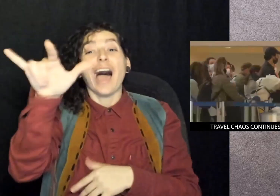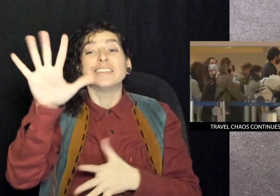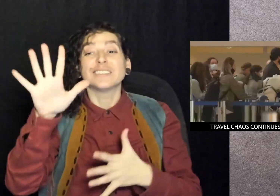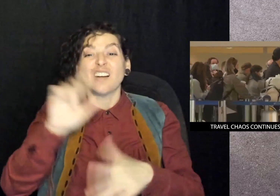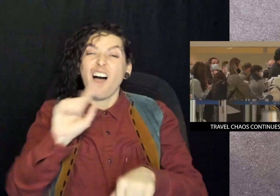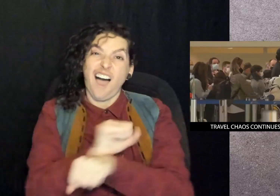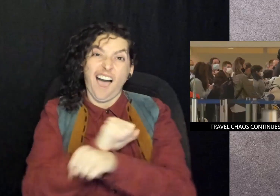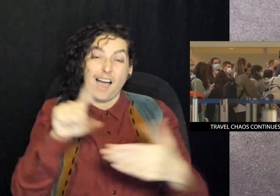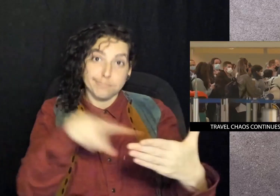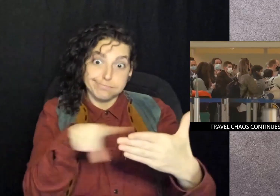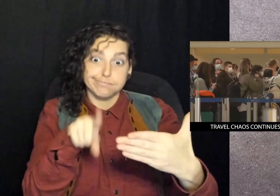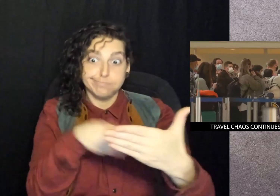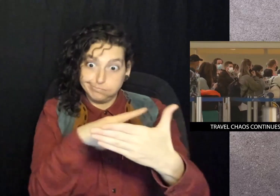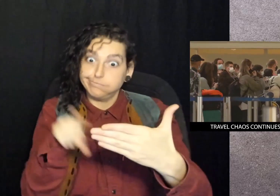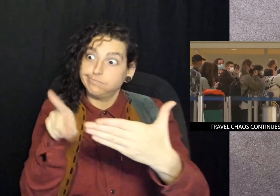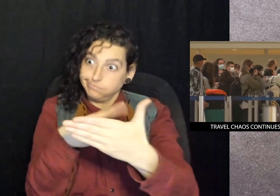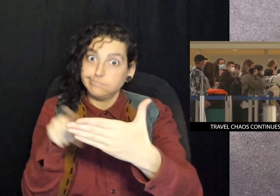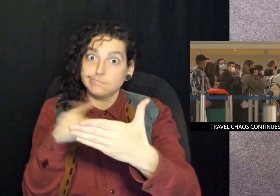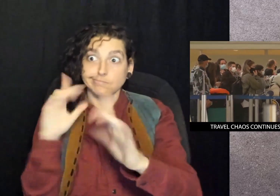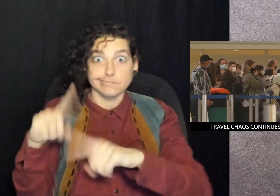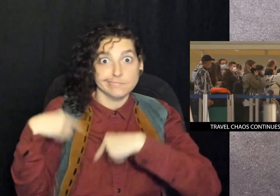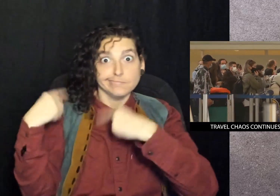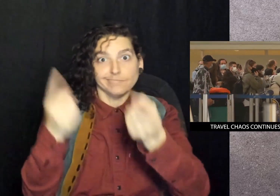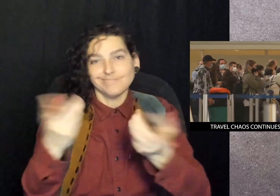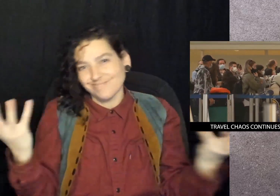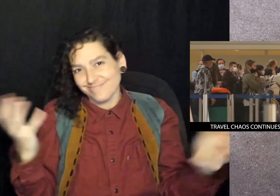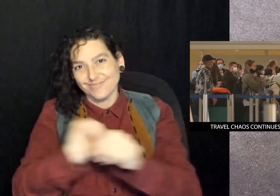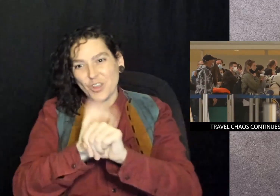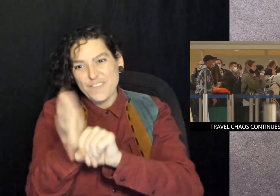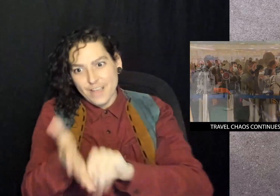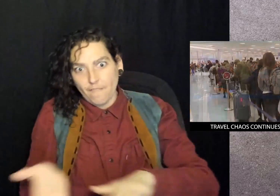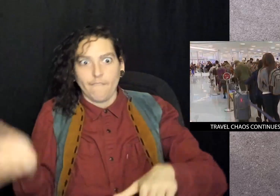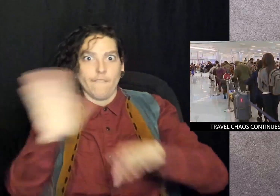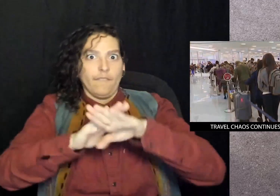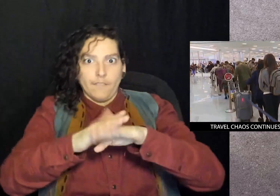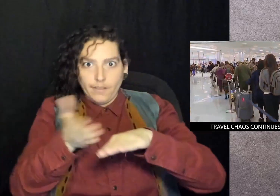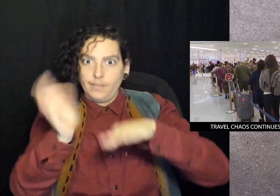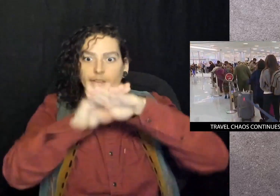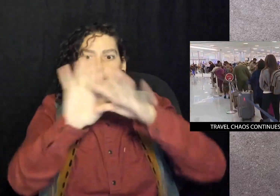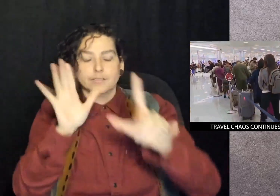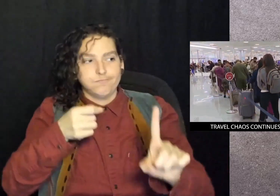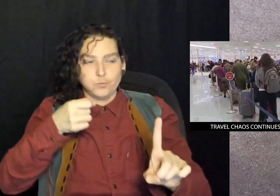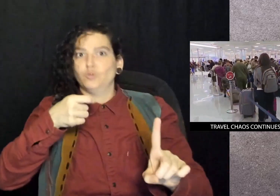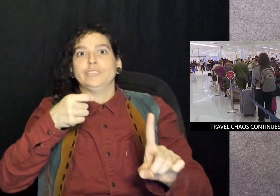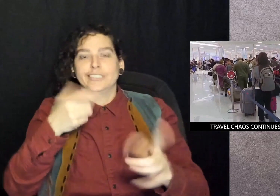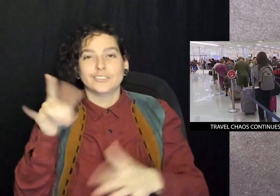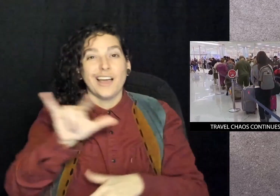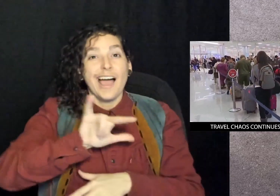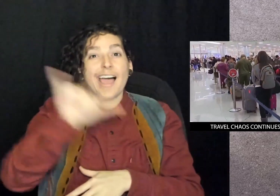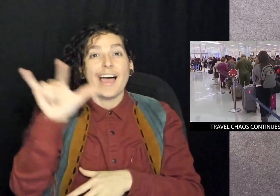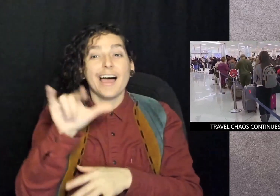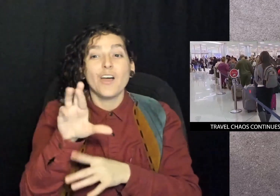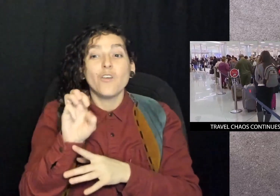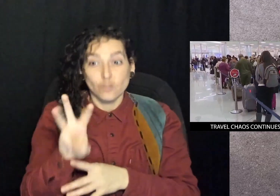Thousands more flights have been canceled as COVID cases triggered air-crew shortages.